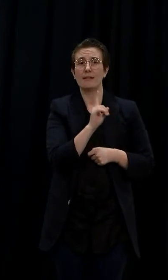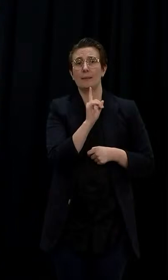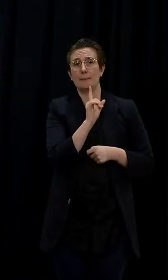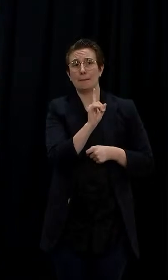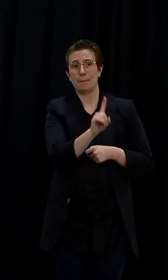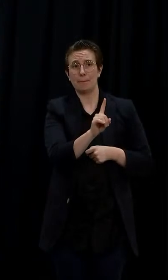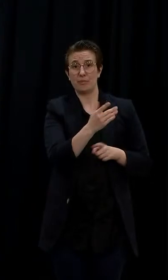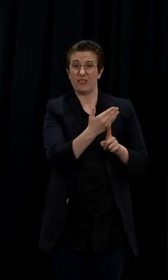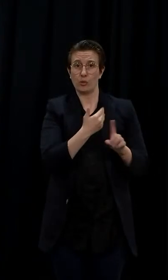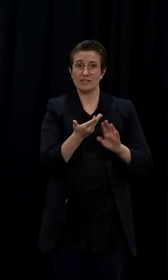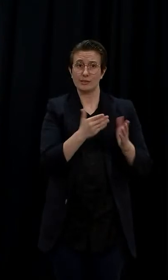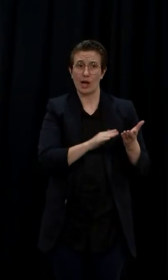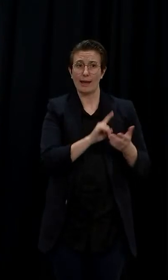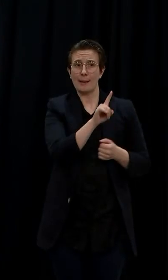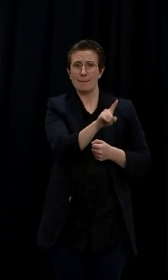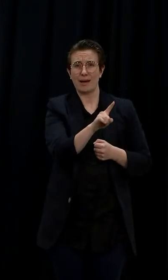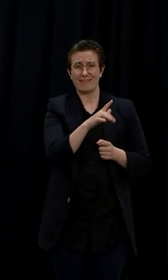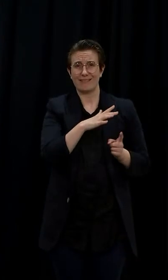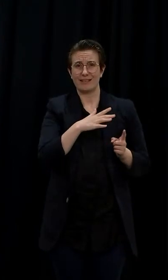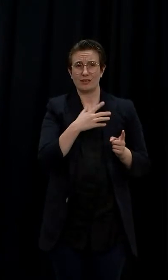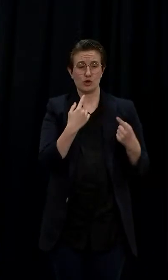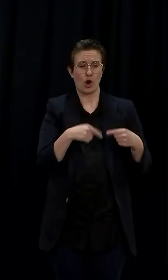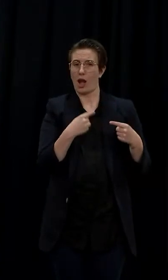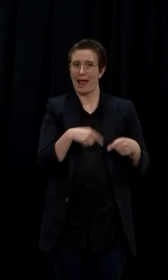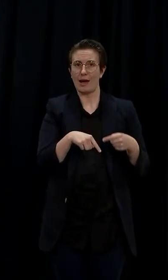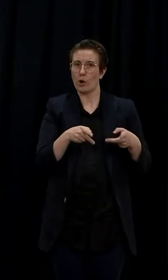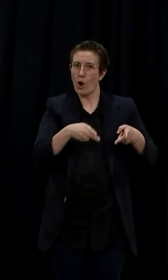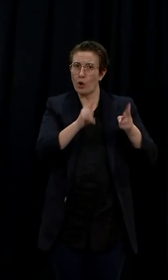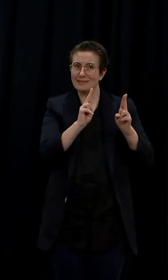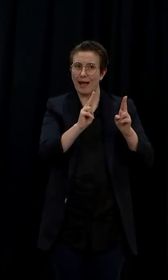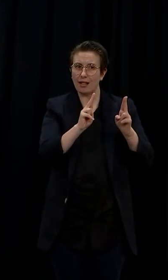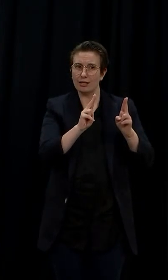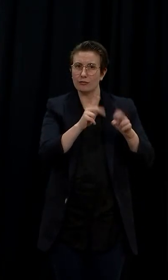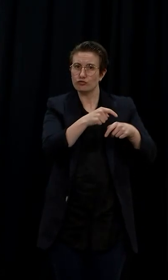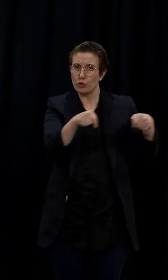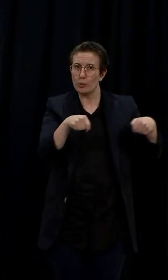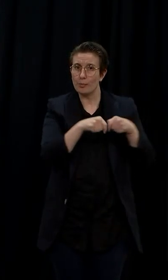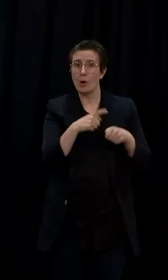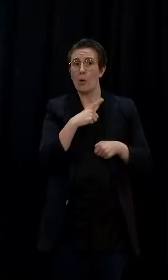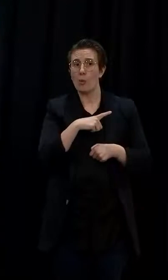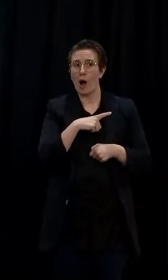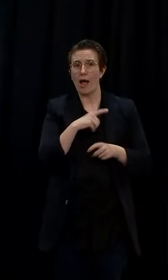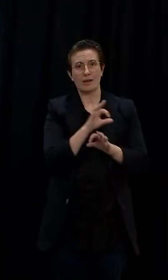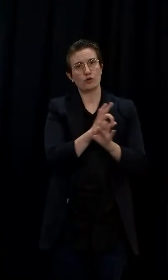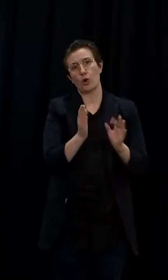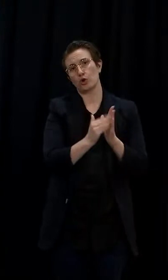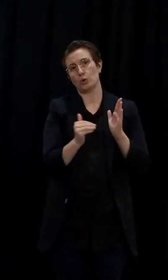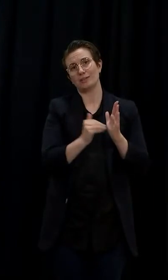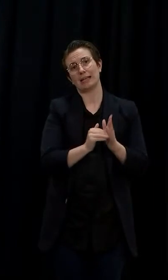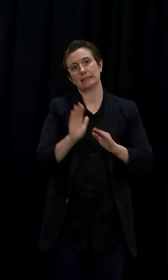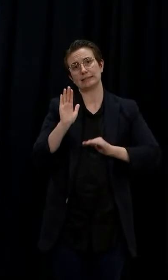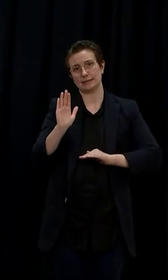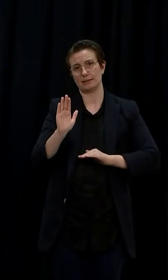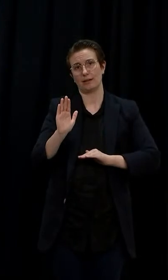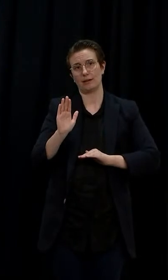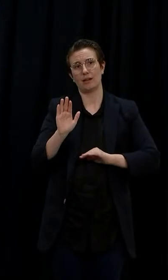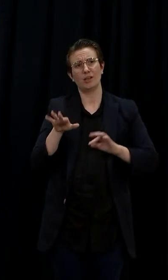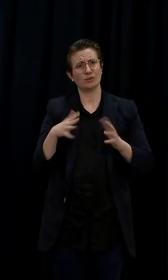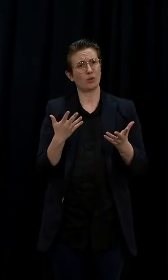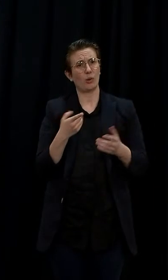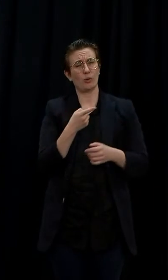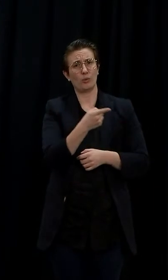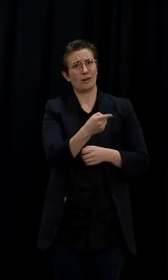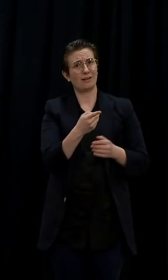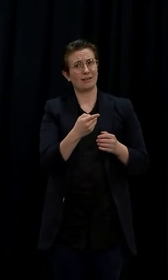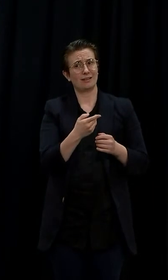Envy being too rigid in undermining the Ministry of Health here, and does this all point to the fact that there is a lack of spaces and a lack of staff to